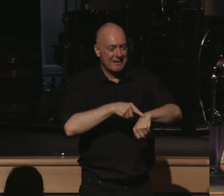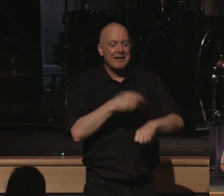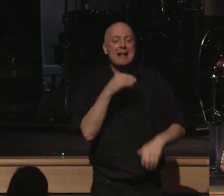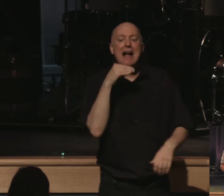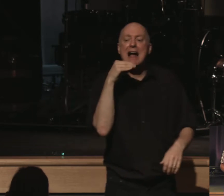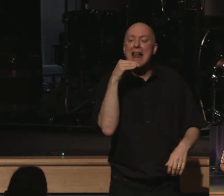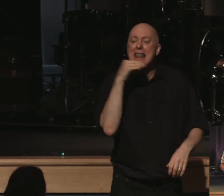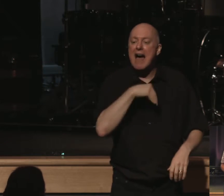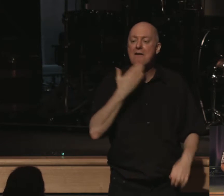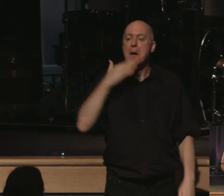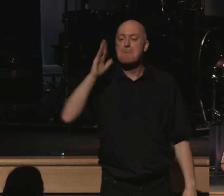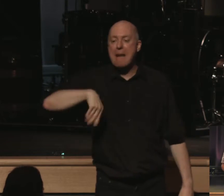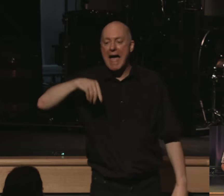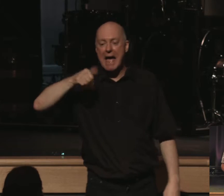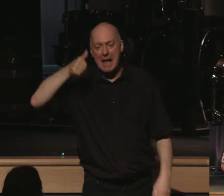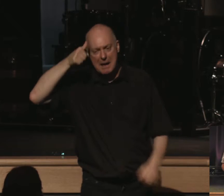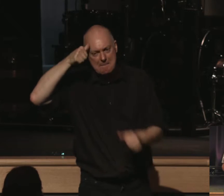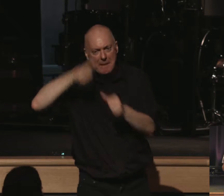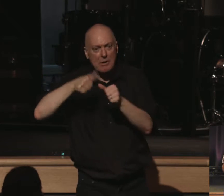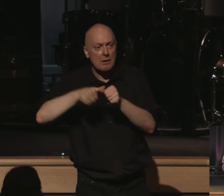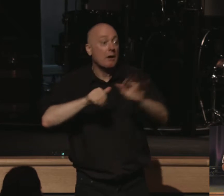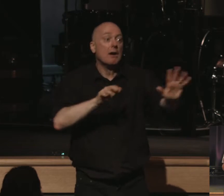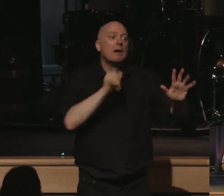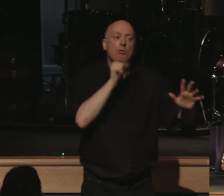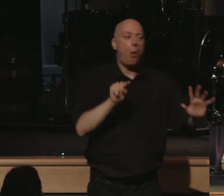lie of bad memory. And by the way, no offense if you're two years old,